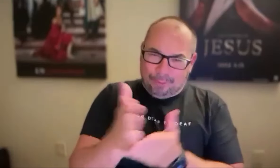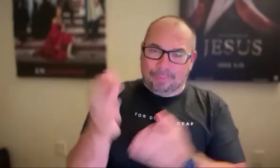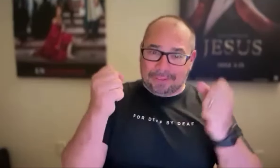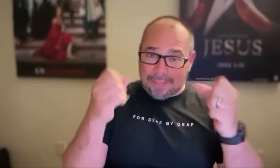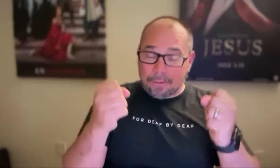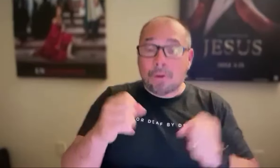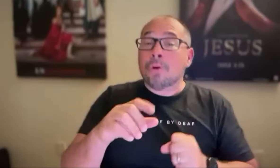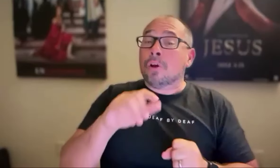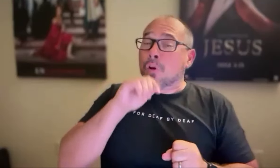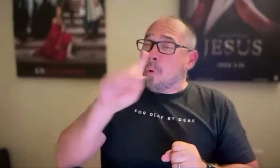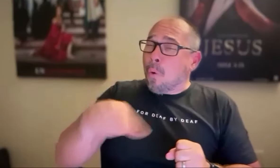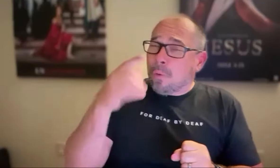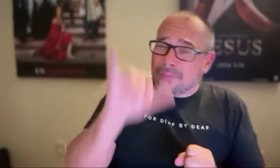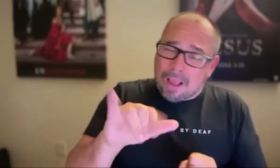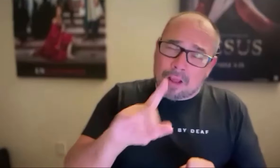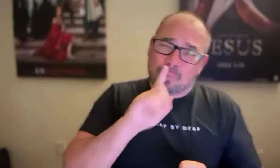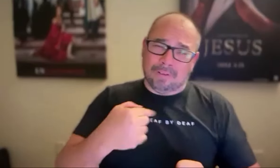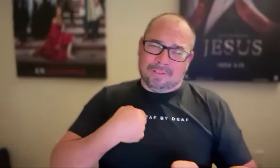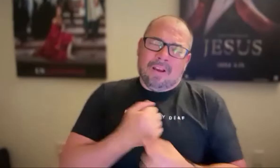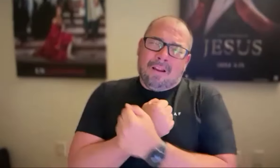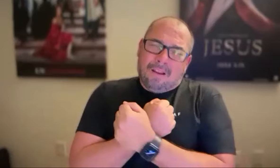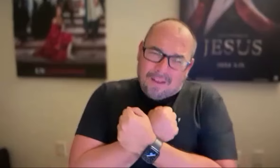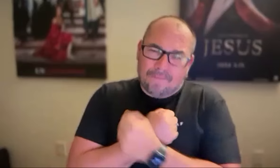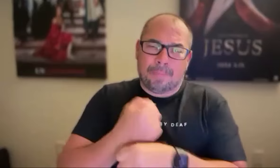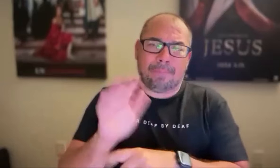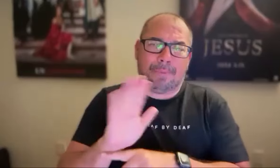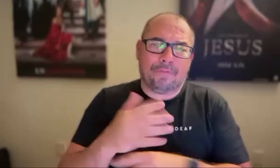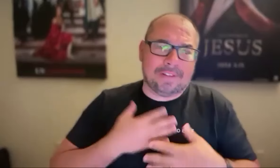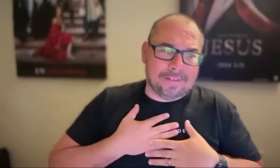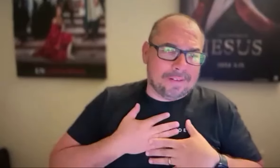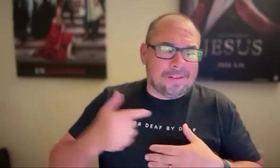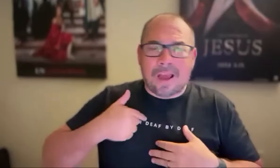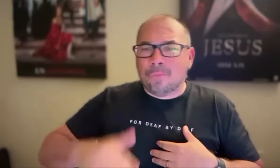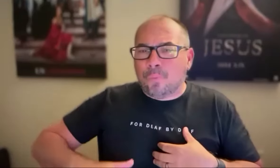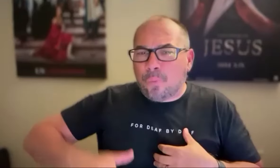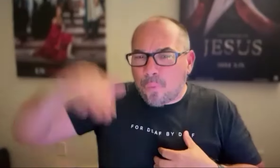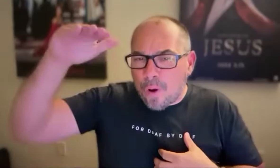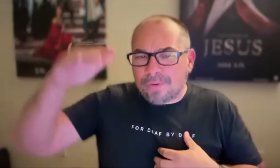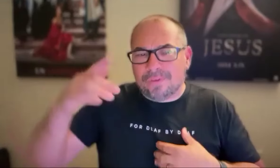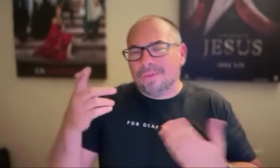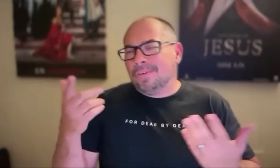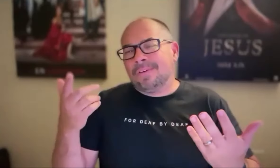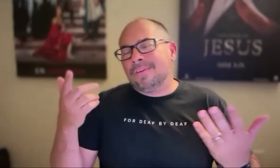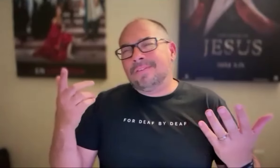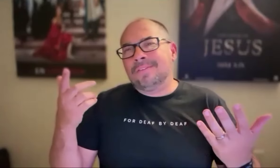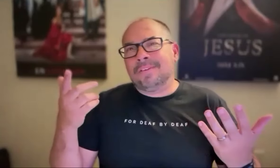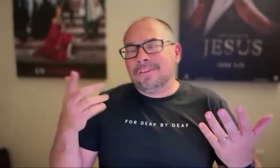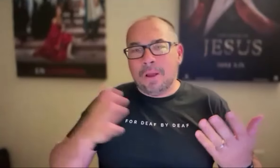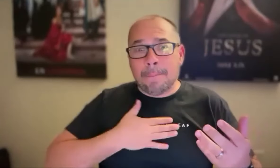portray Jesus' love in sign language? And so I wanted to see a movie like this made. I grew up